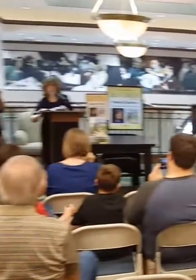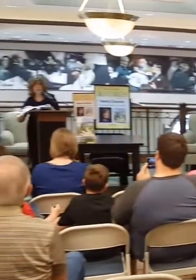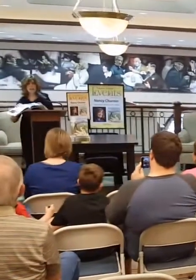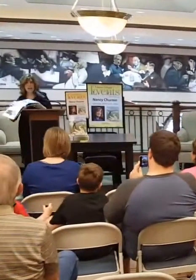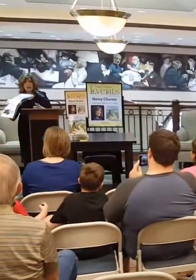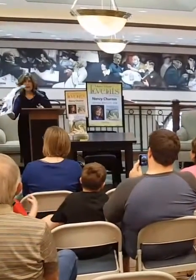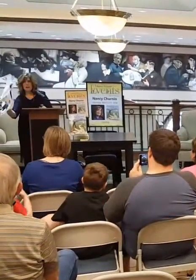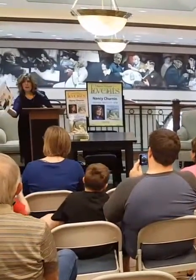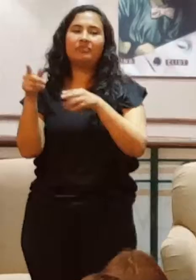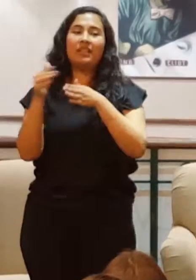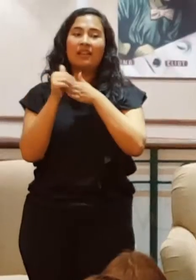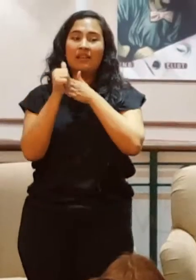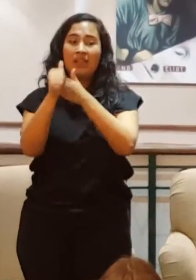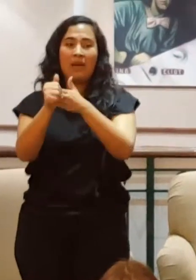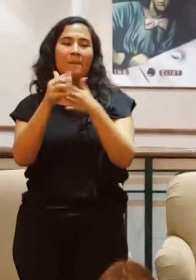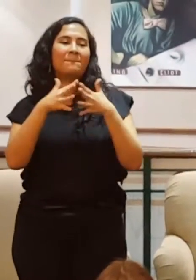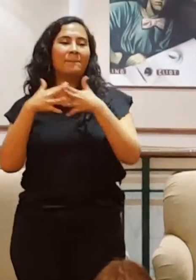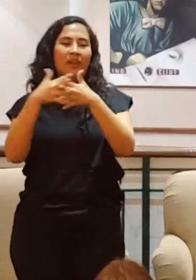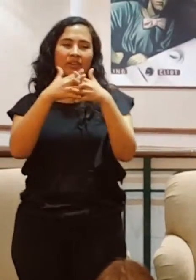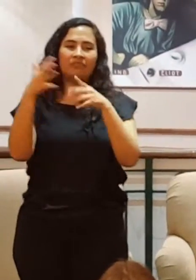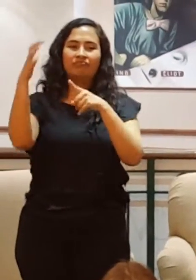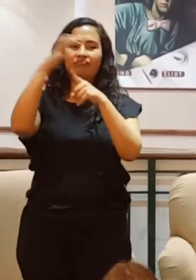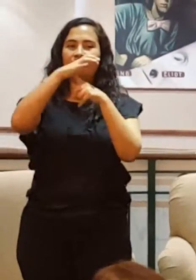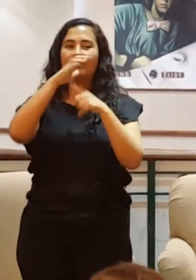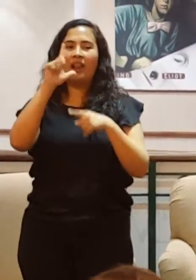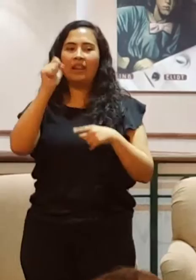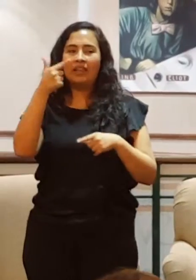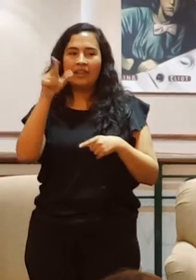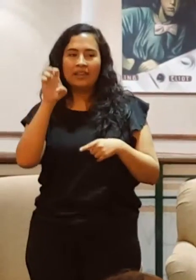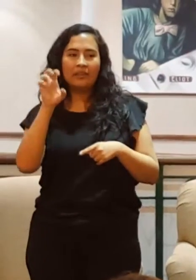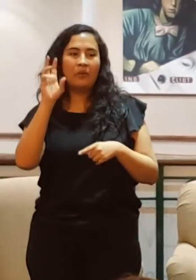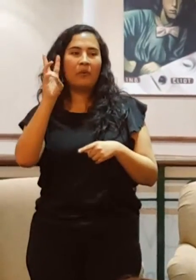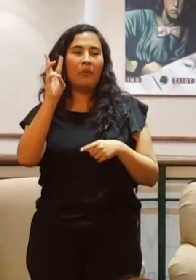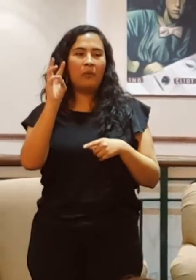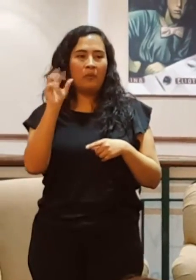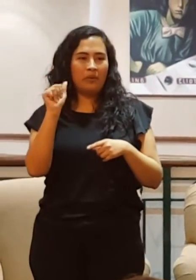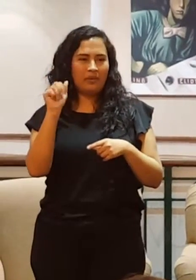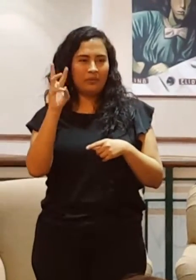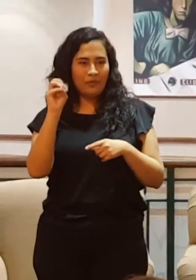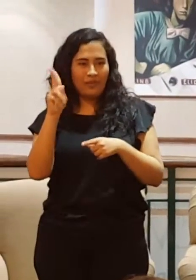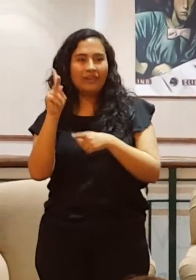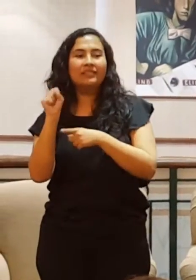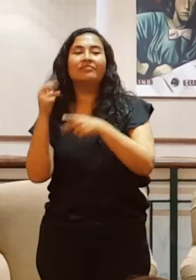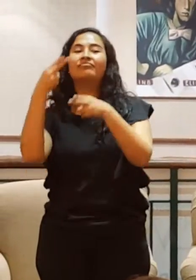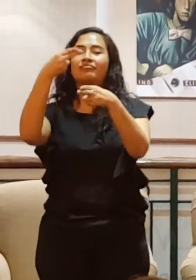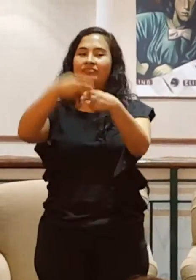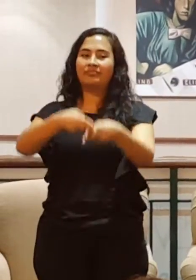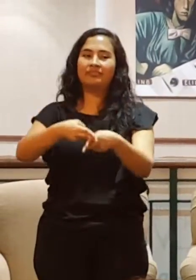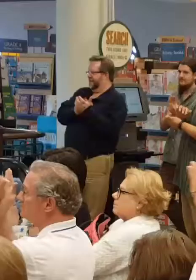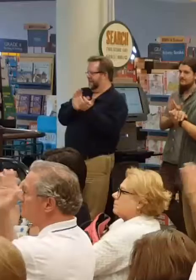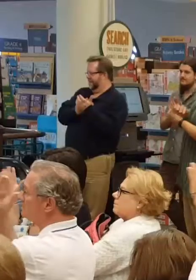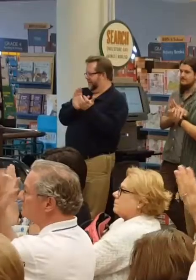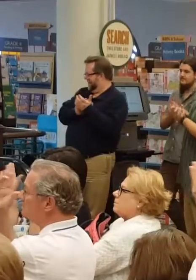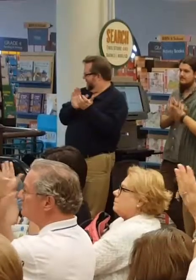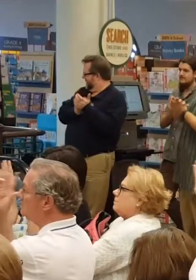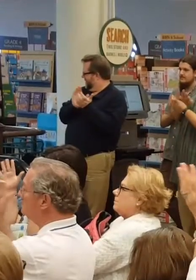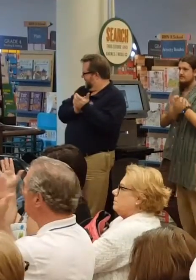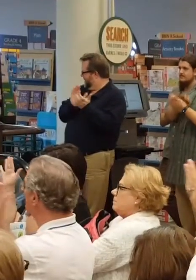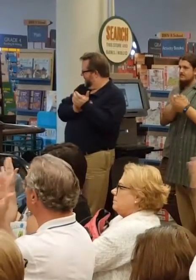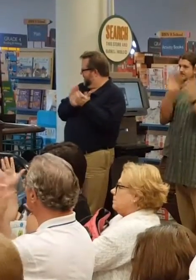such a wonderful turnout with baseball cookies, and the whole thing was signed, interpreted by a deaf